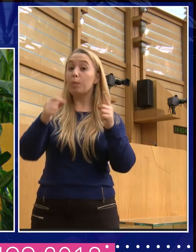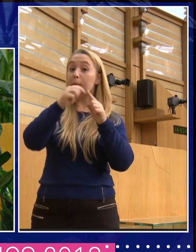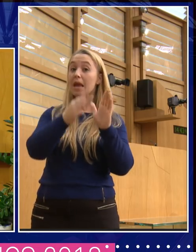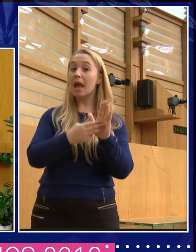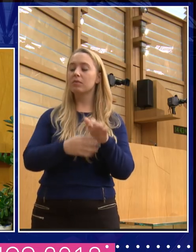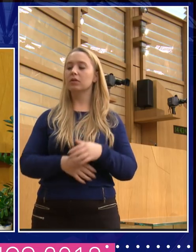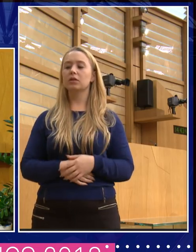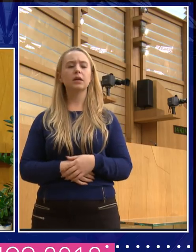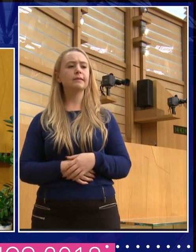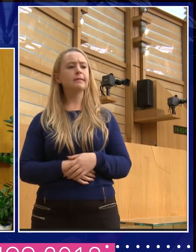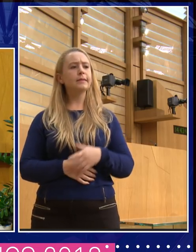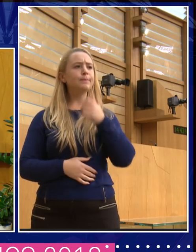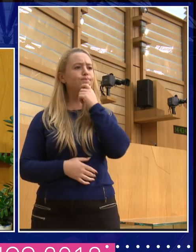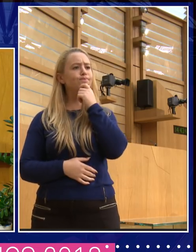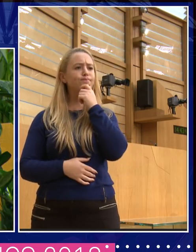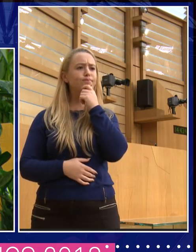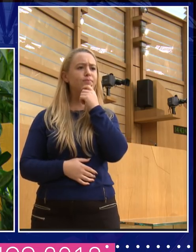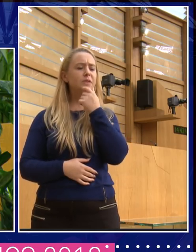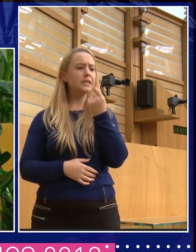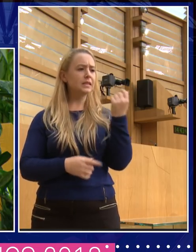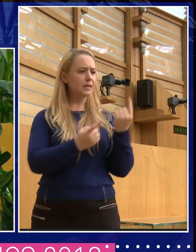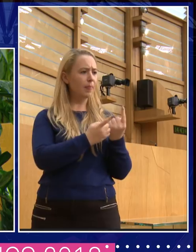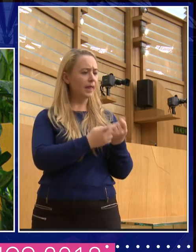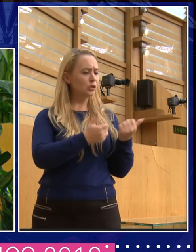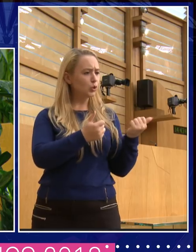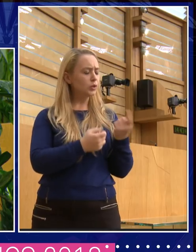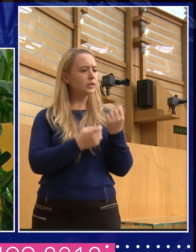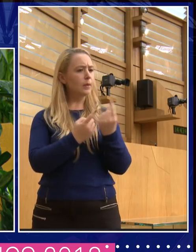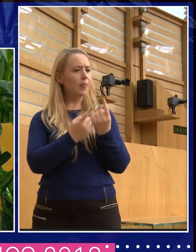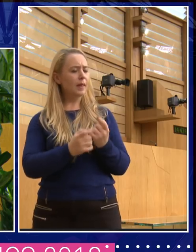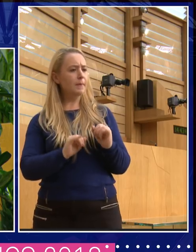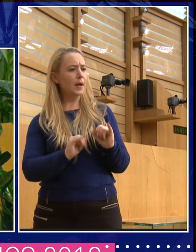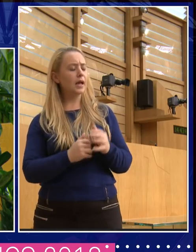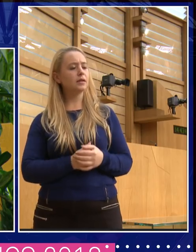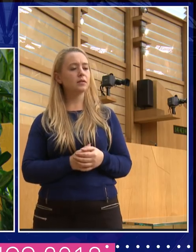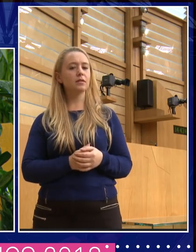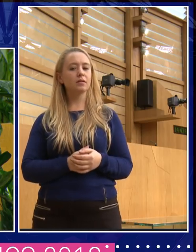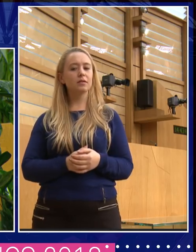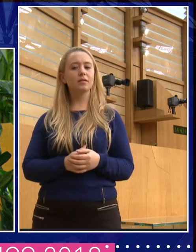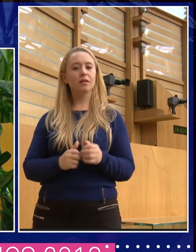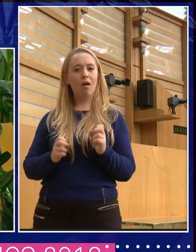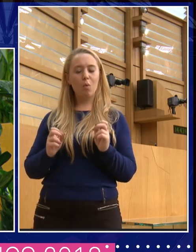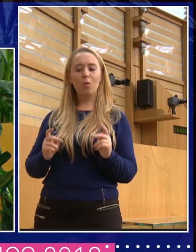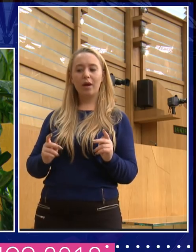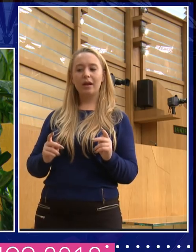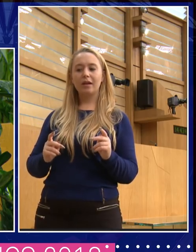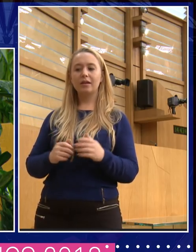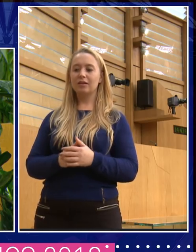well, that's difficult, isn't it? Because, you know, some things he did. I said, right, let's try and think about all the ways that we debate